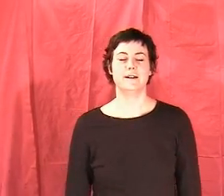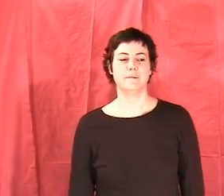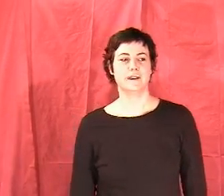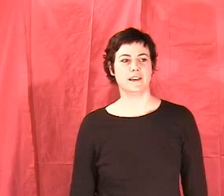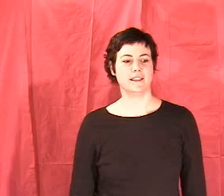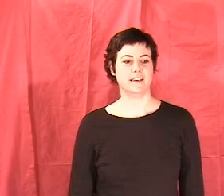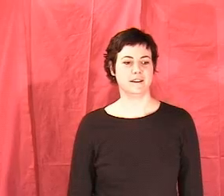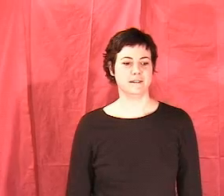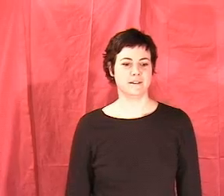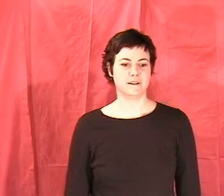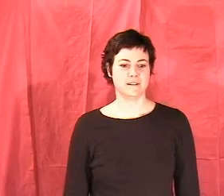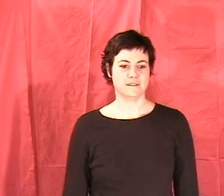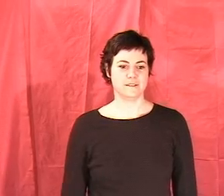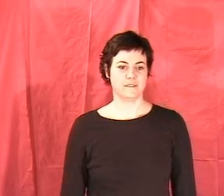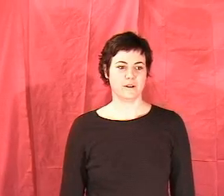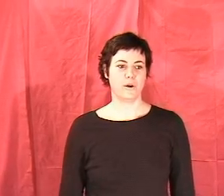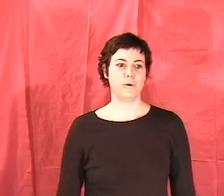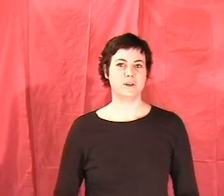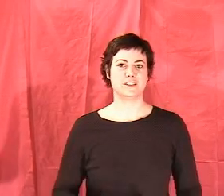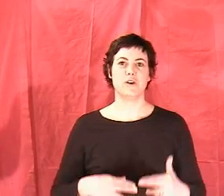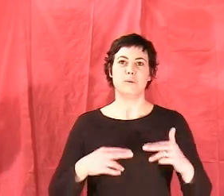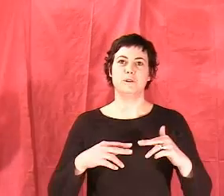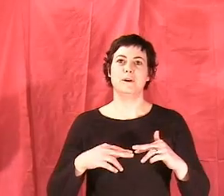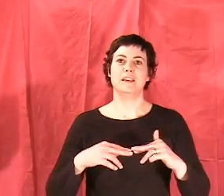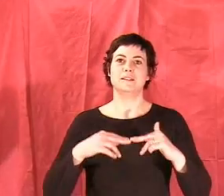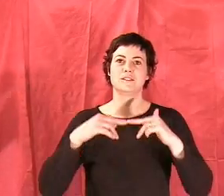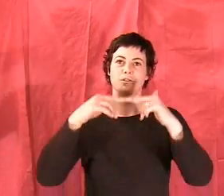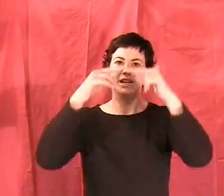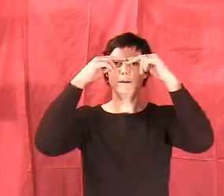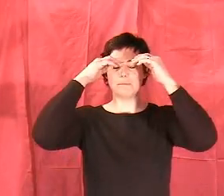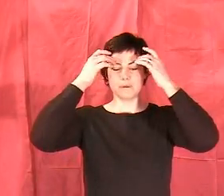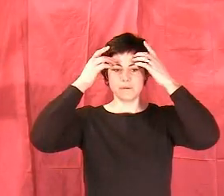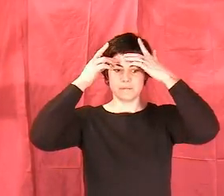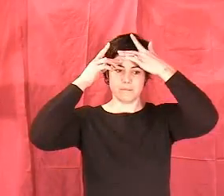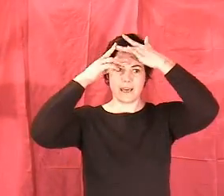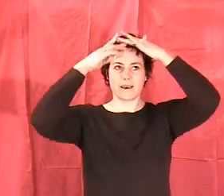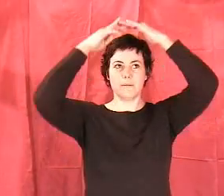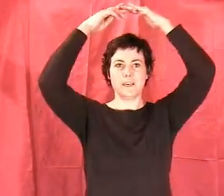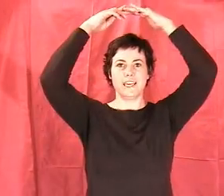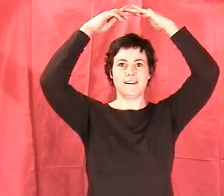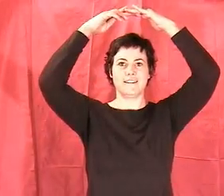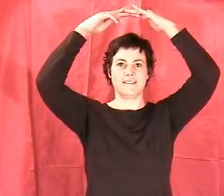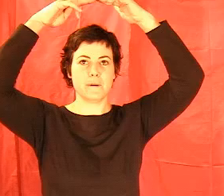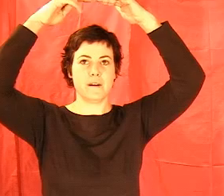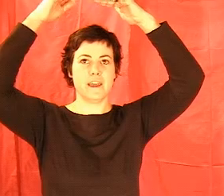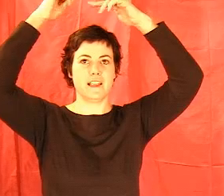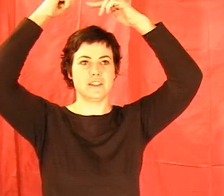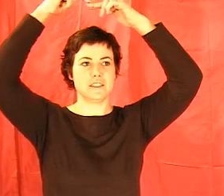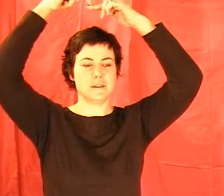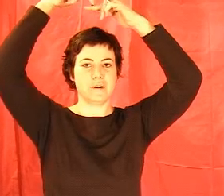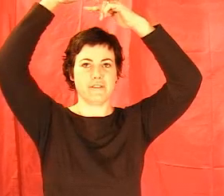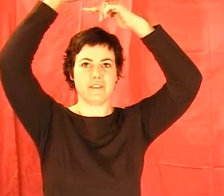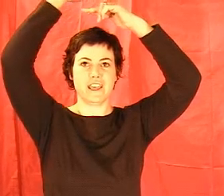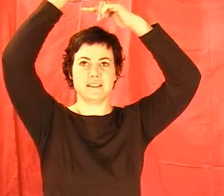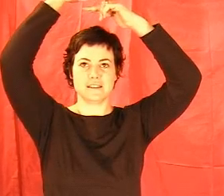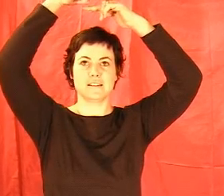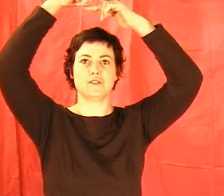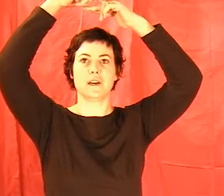And then always comb the bangs straight up, back up again, and just tip off the ends straight